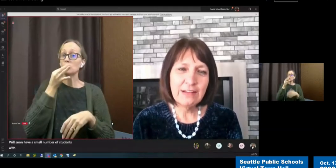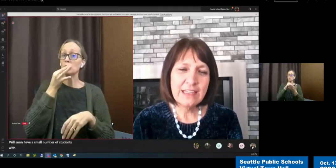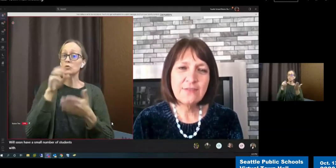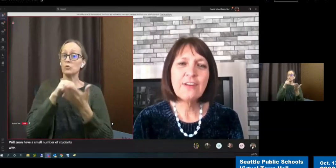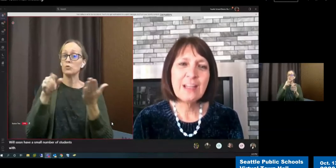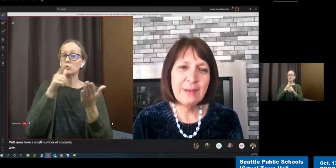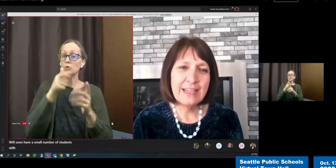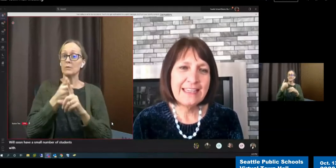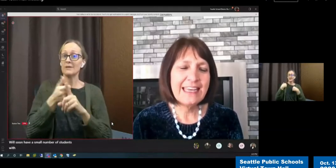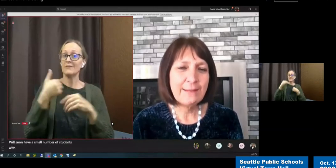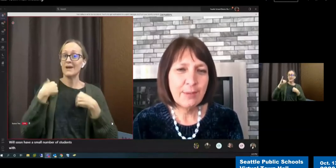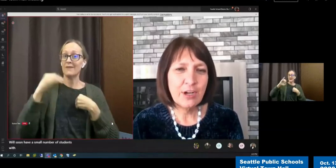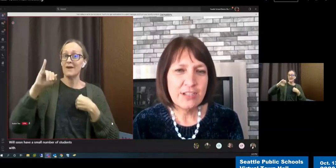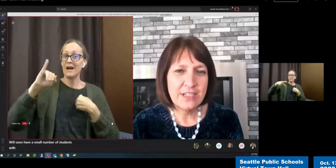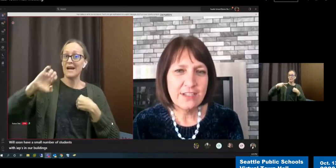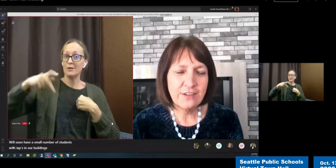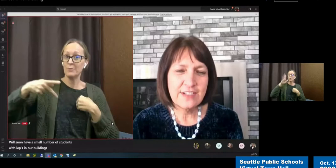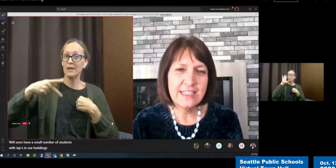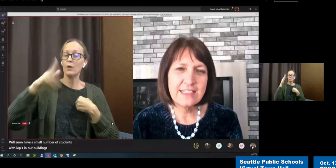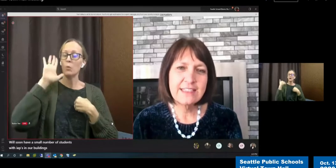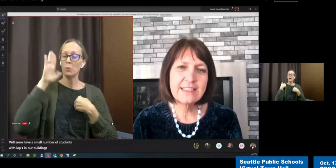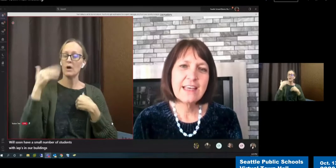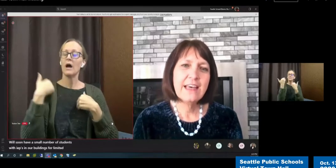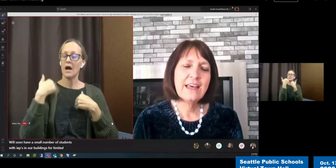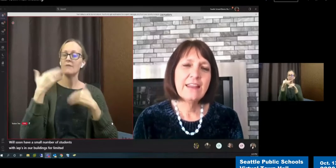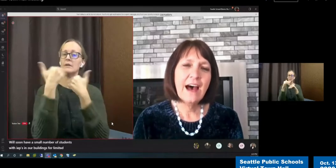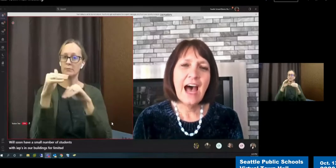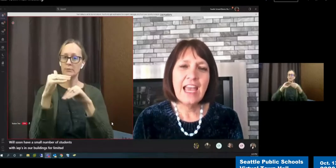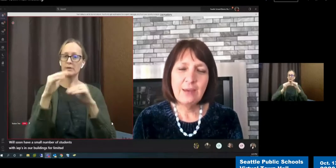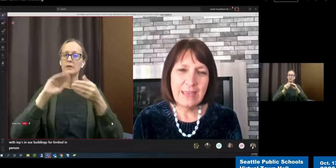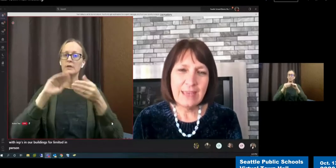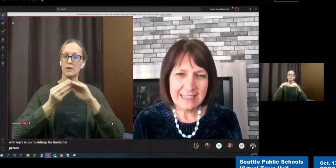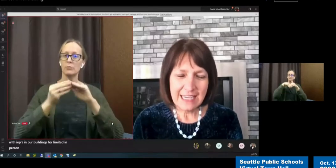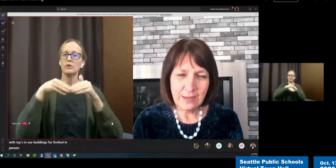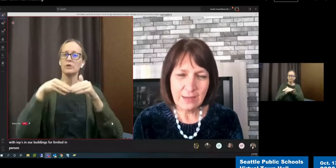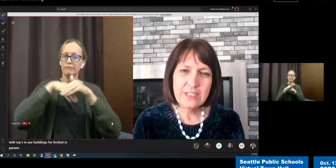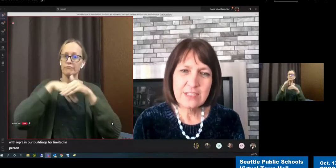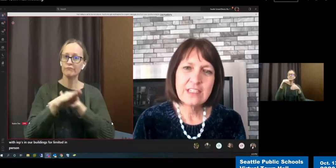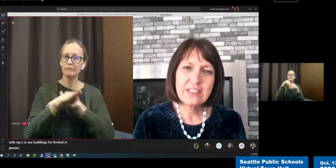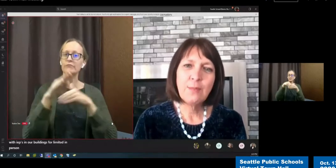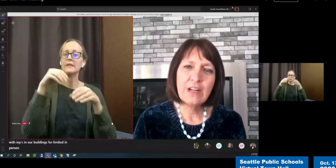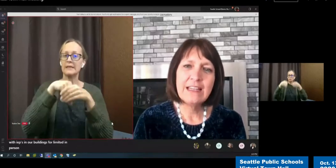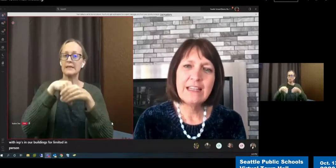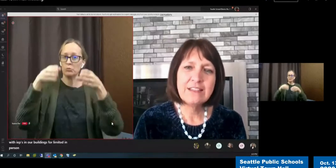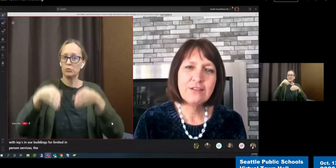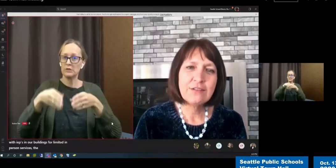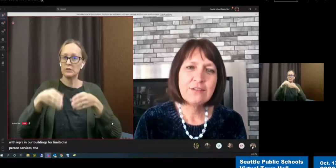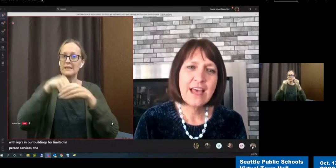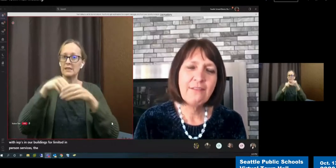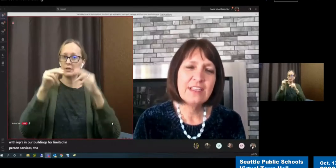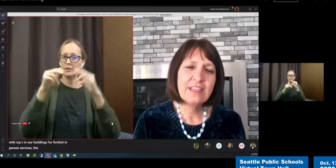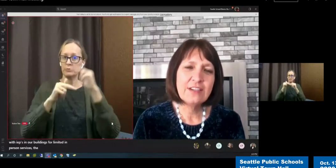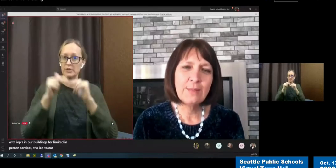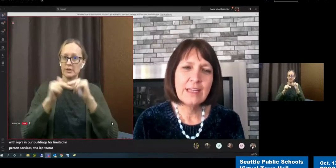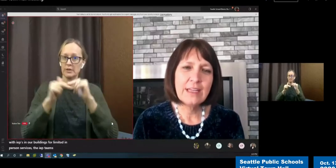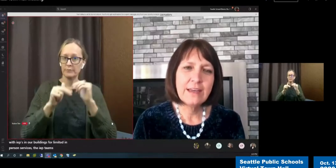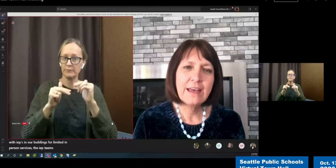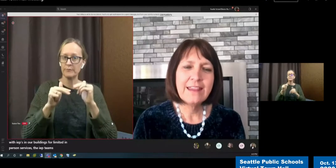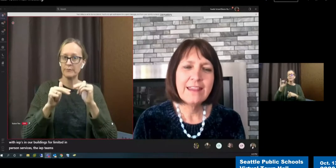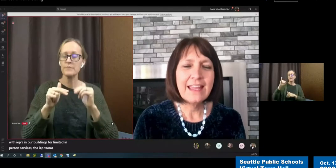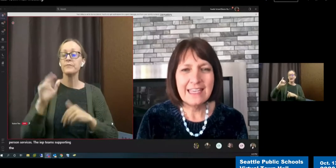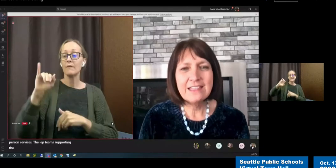buildings for limited in-person services. The IEP teams supporting these students have determined